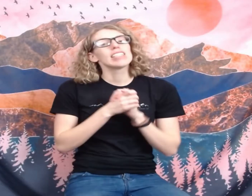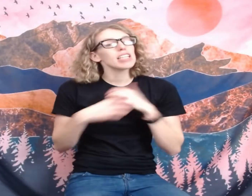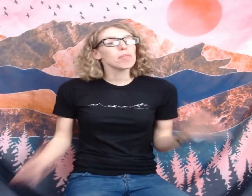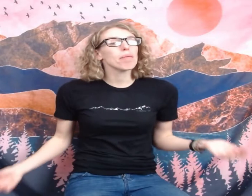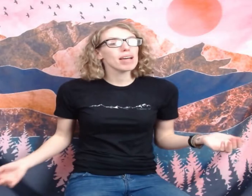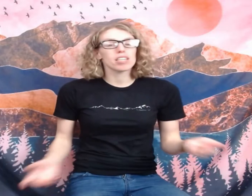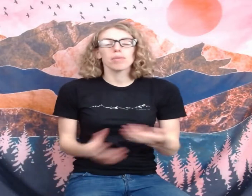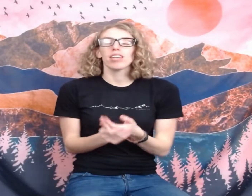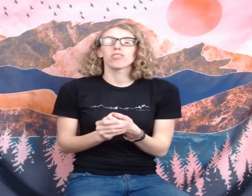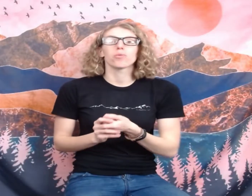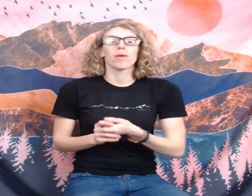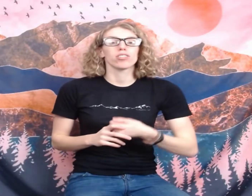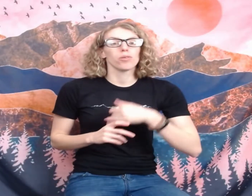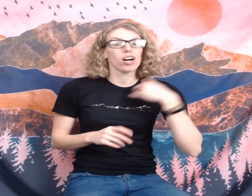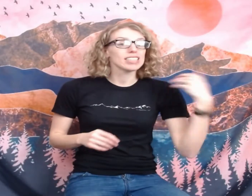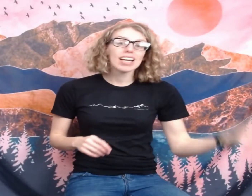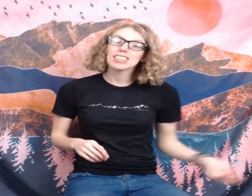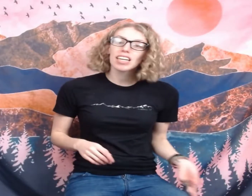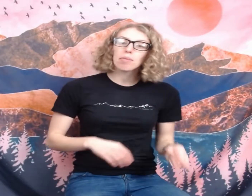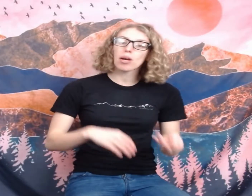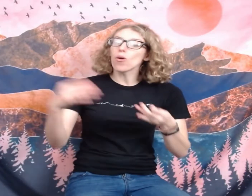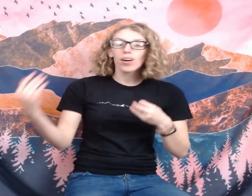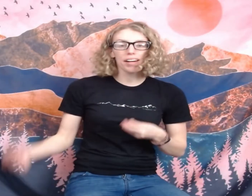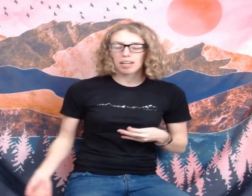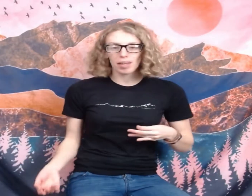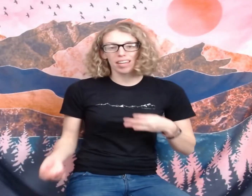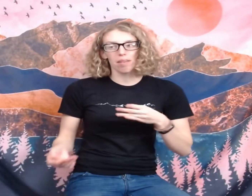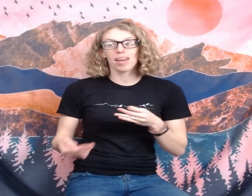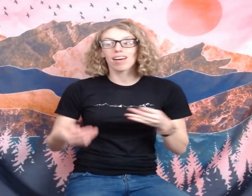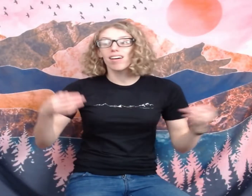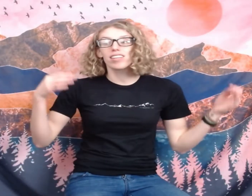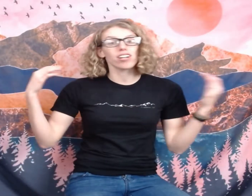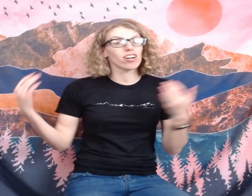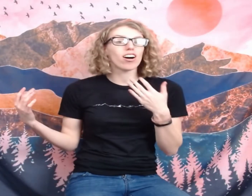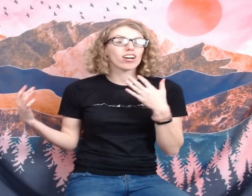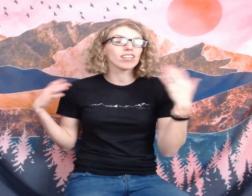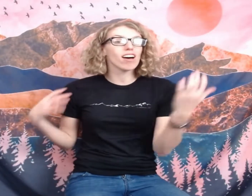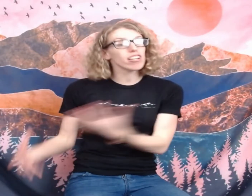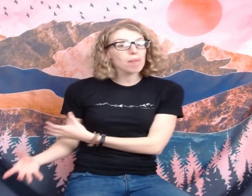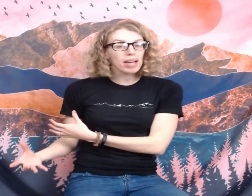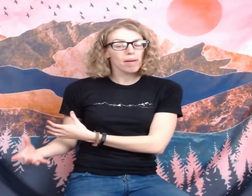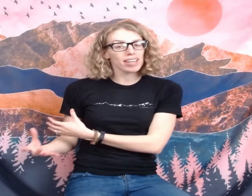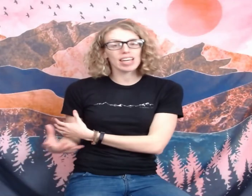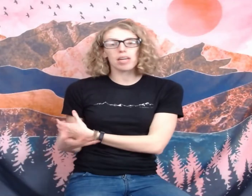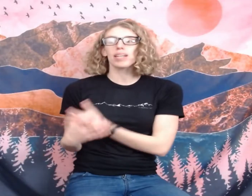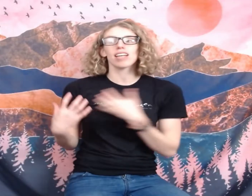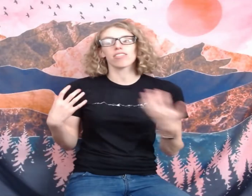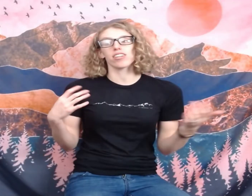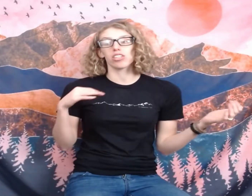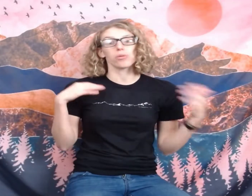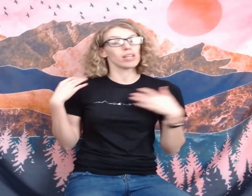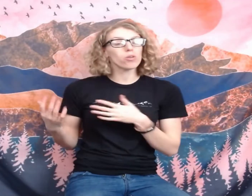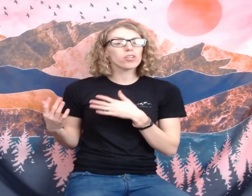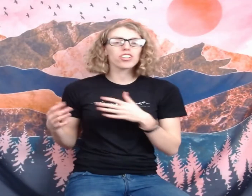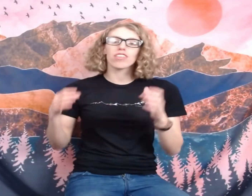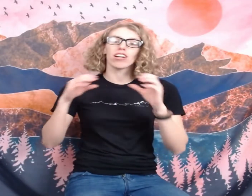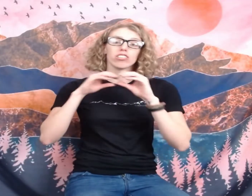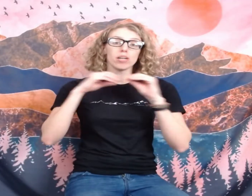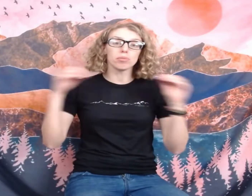Sleeping pads can be used when you are tent camping or hammock camping. There are a lot of backpacking hammocks out there that you can order that are double